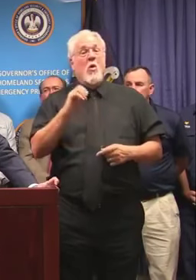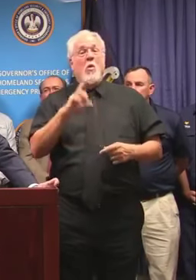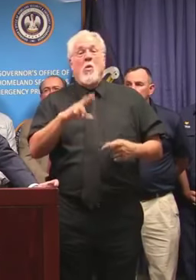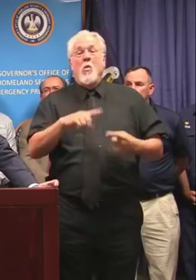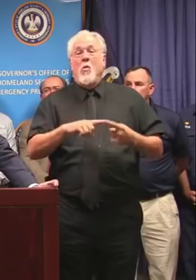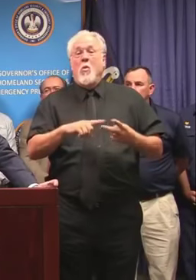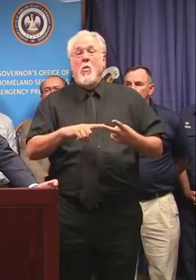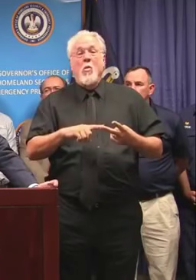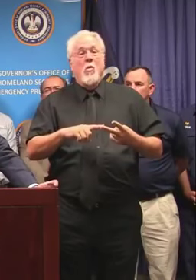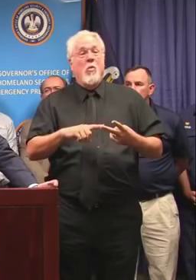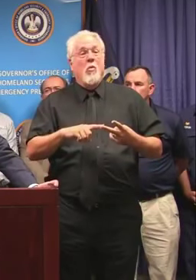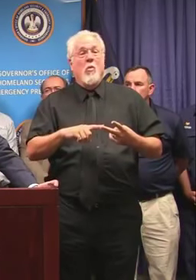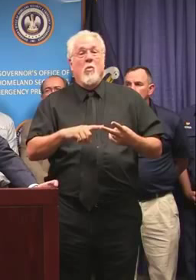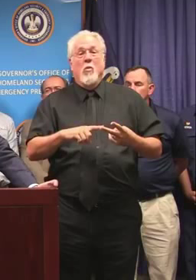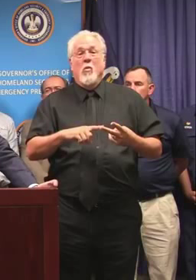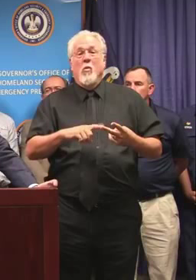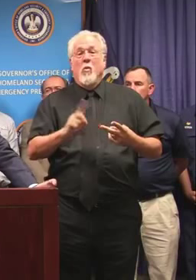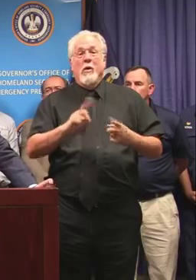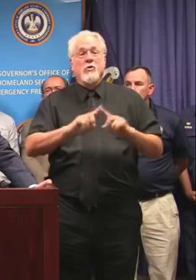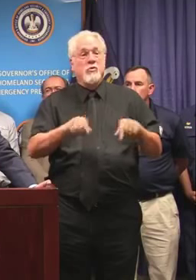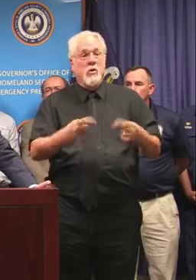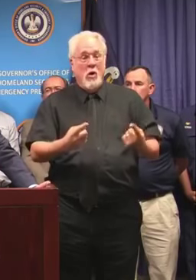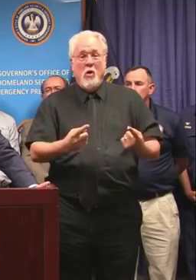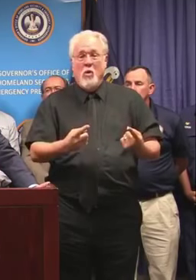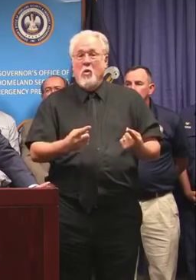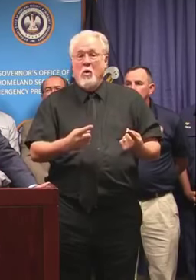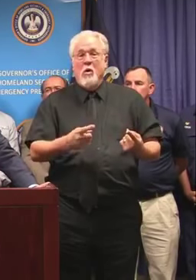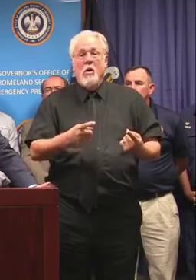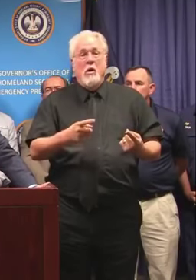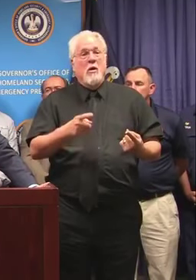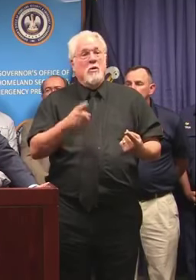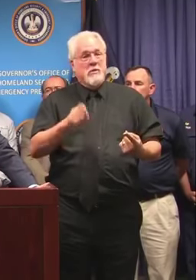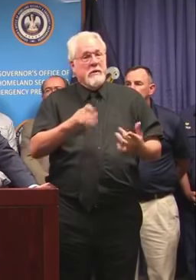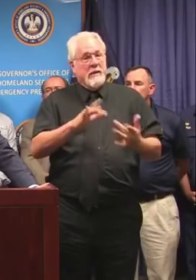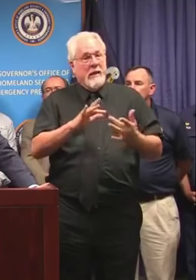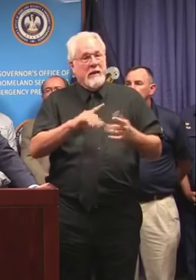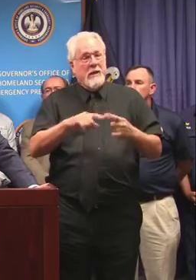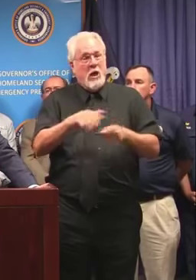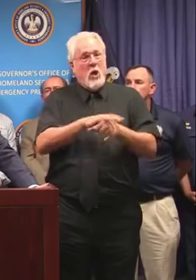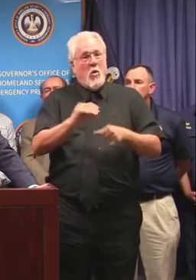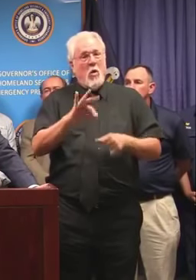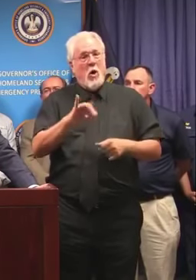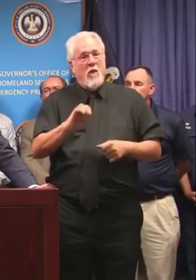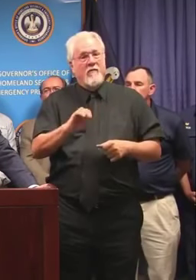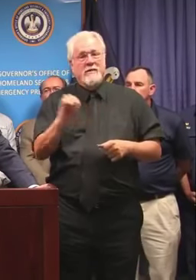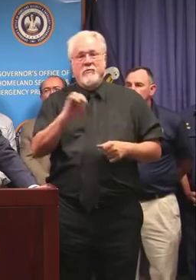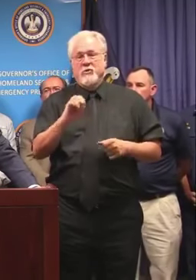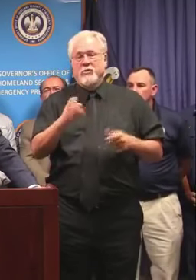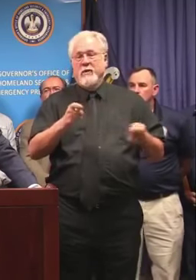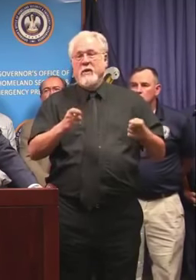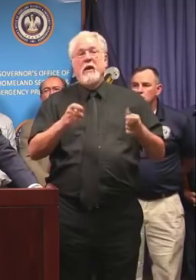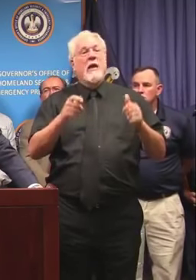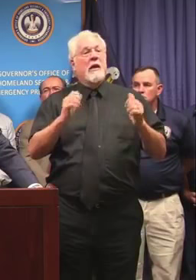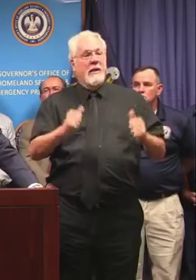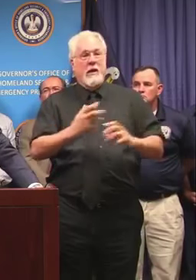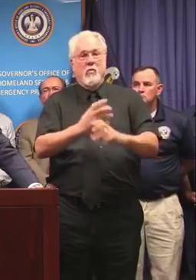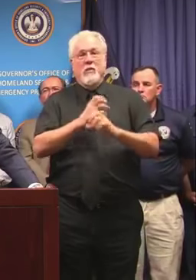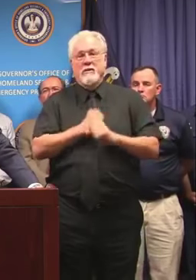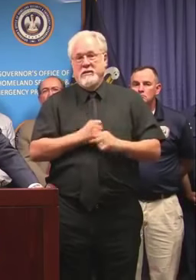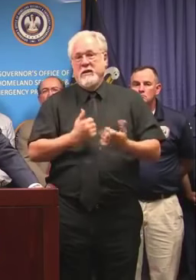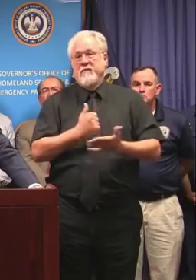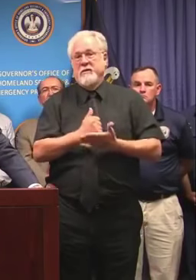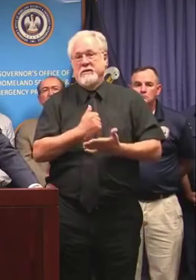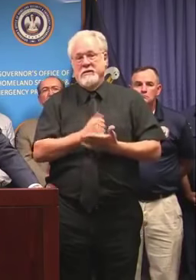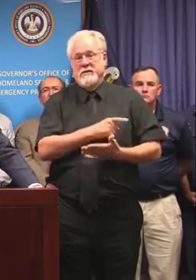in terms of a place to go, they need to contact their local office of emergency management so that they can receive the assistance